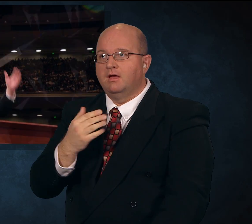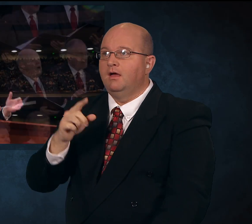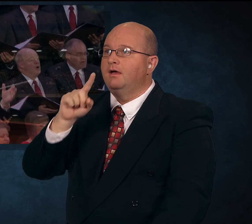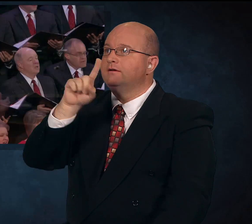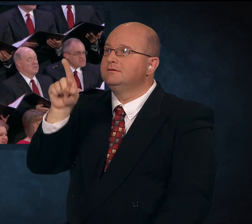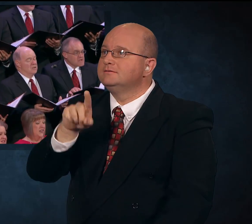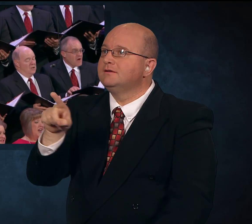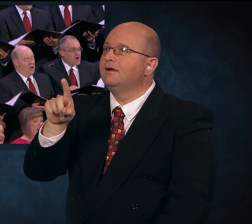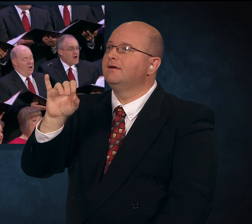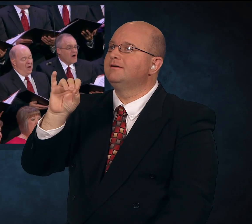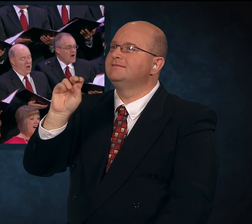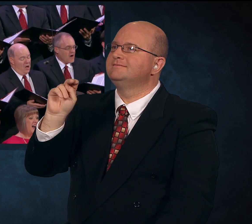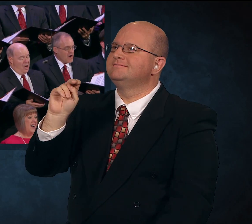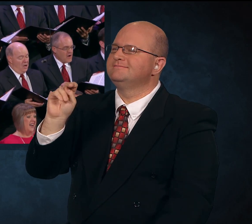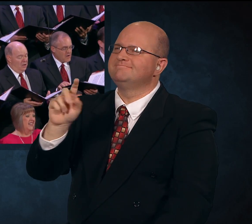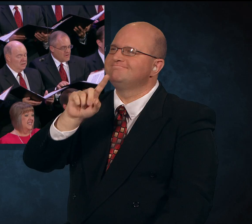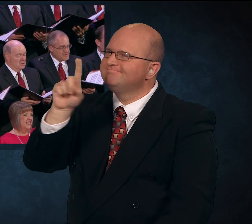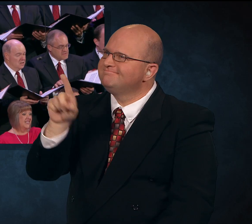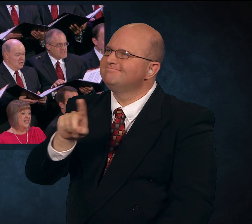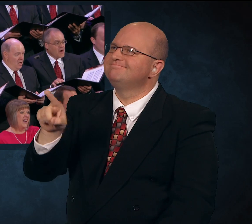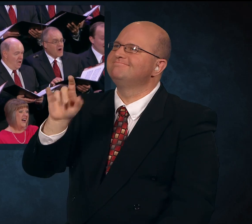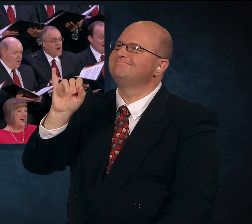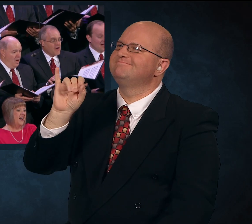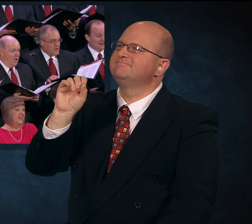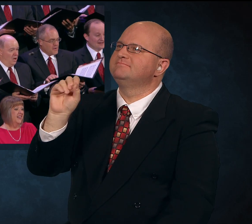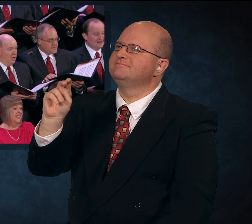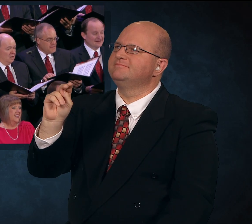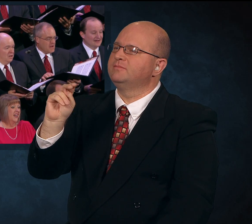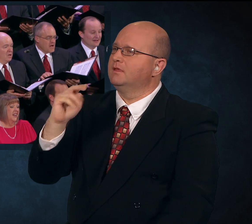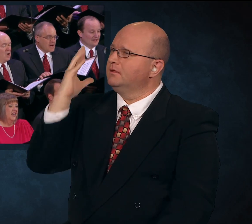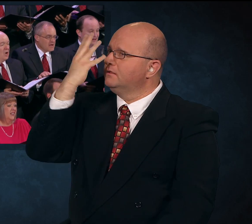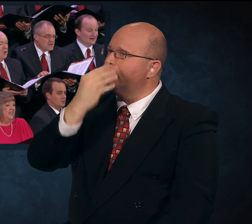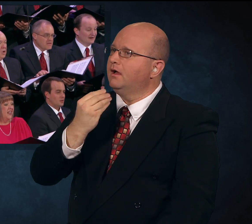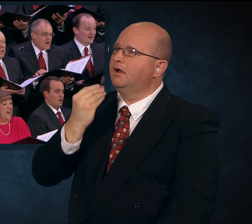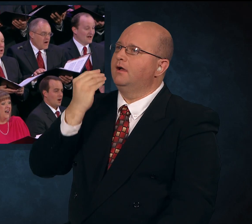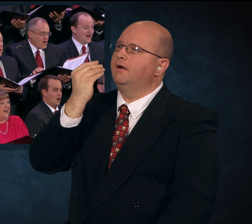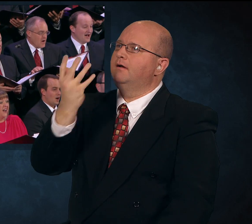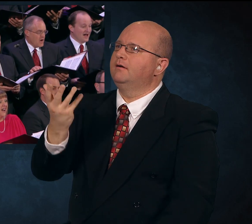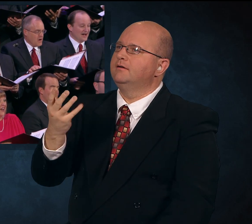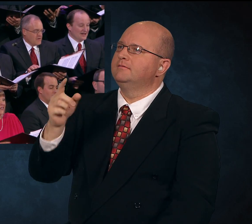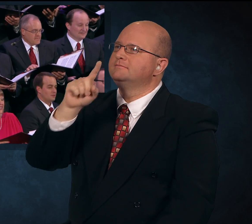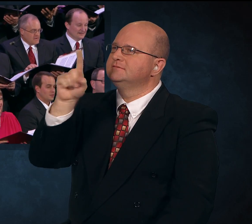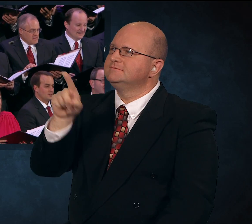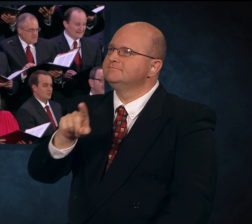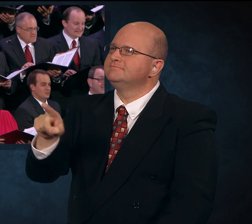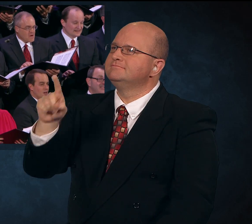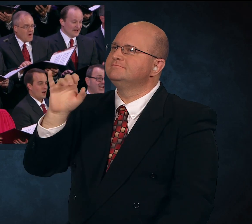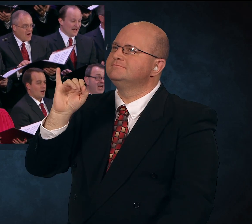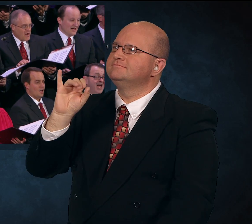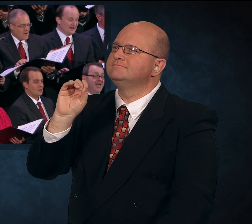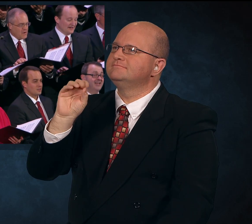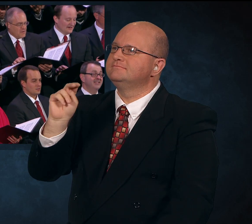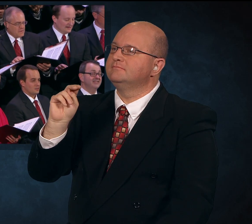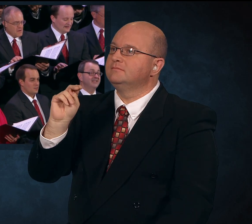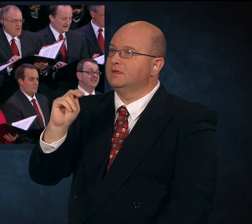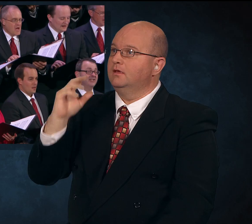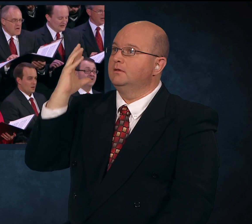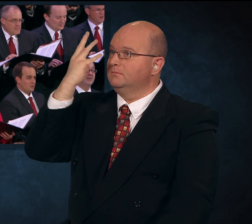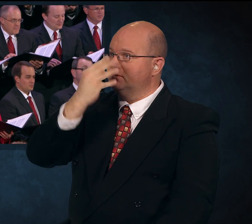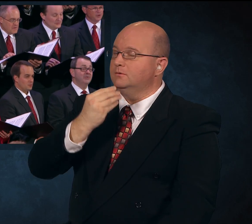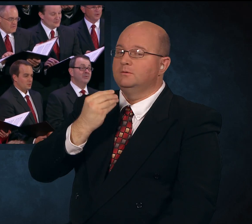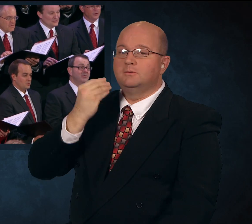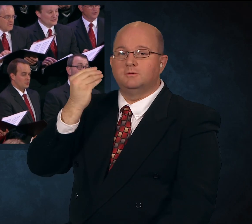. Silent Sire, lovely Sire,